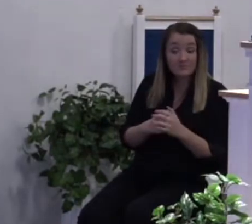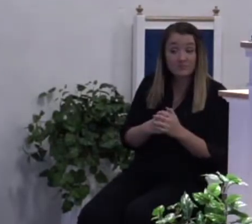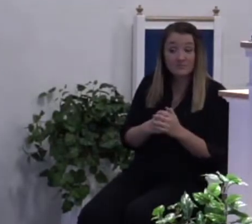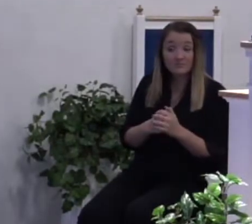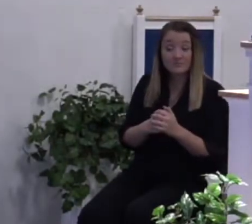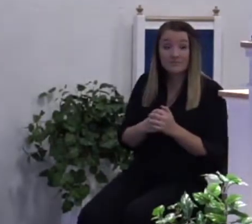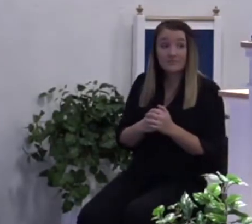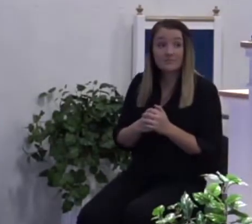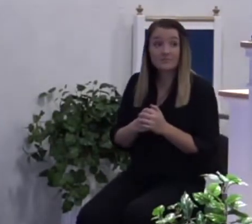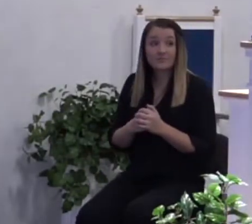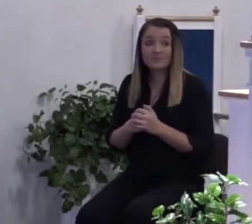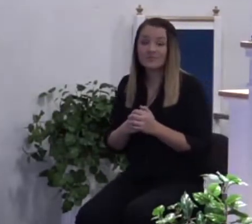All right.